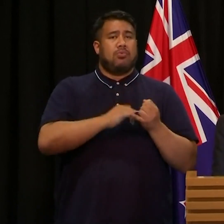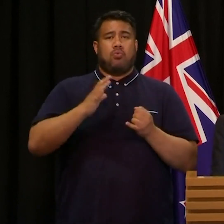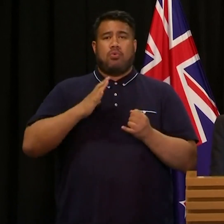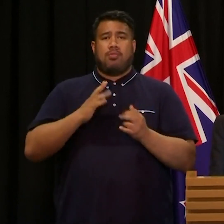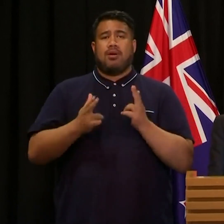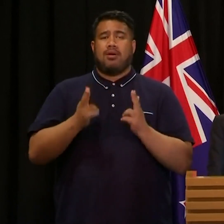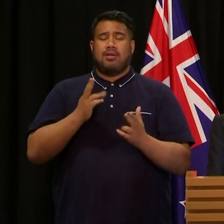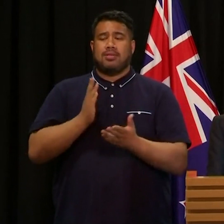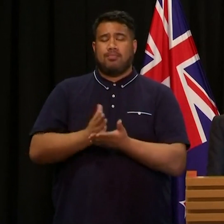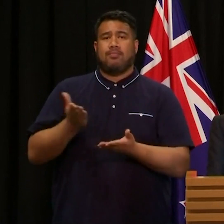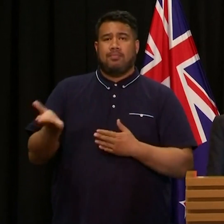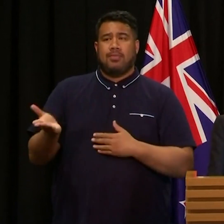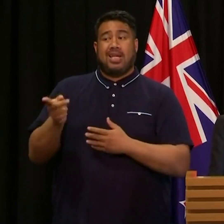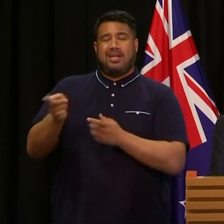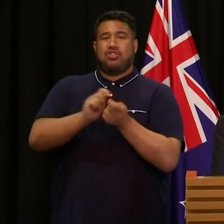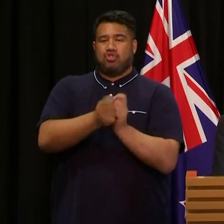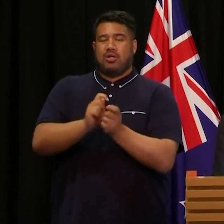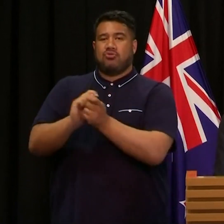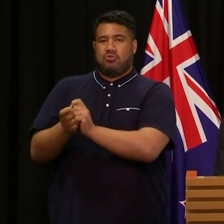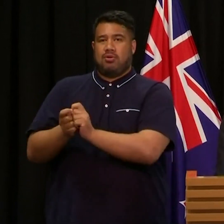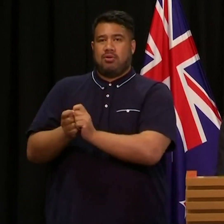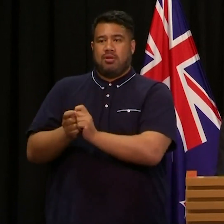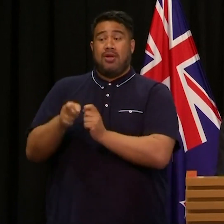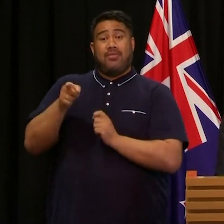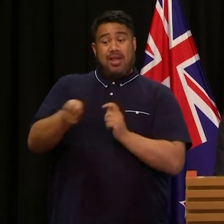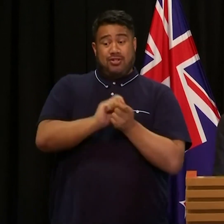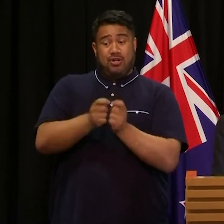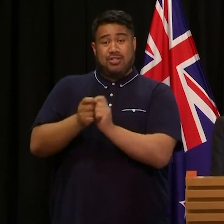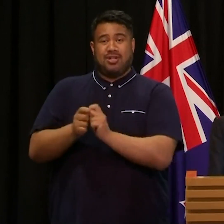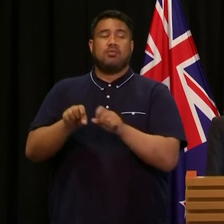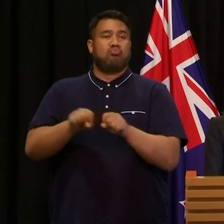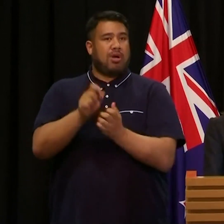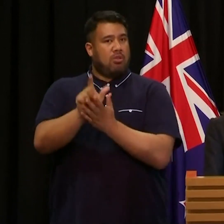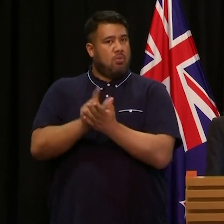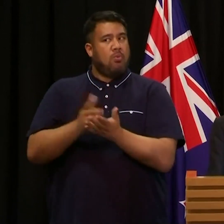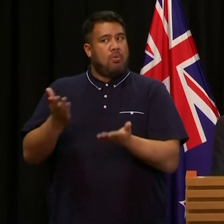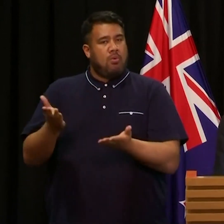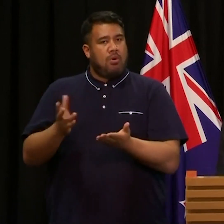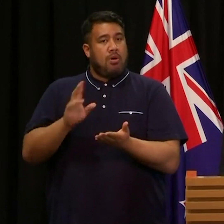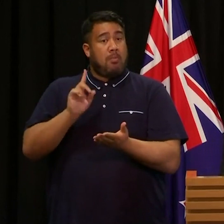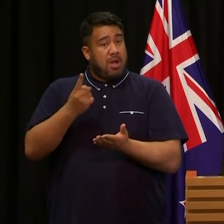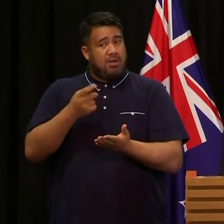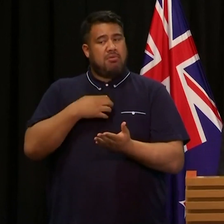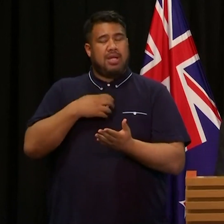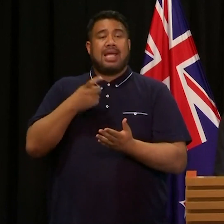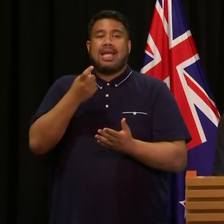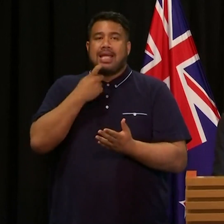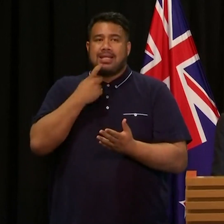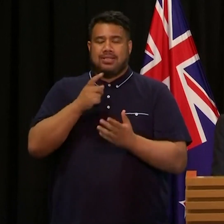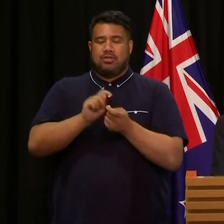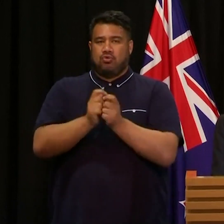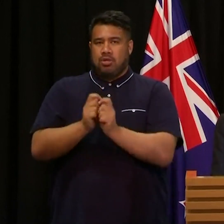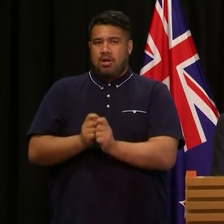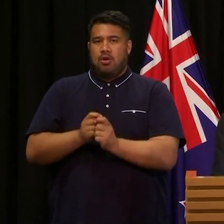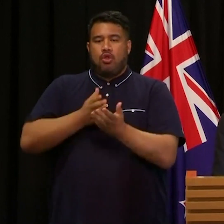While the modification of these guns was illegal, it was done easily through a simple